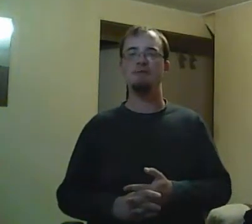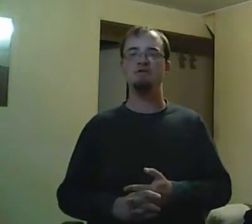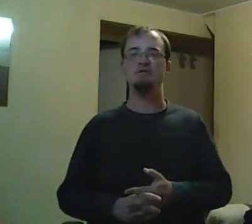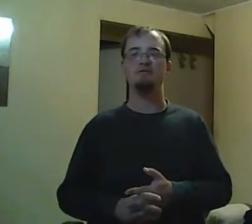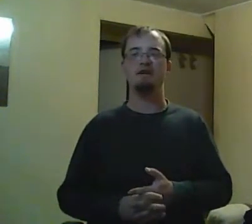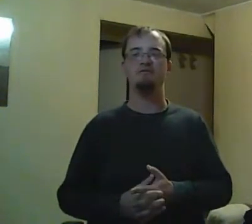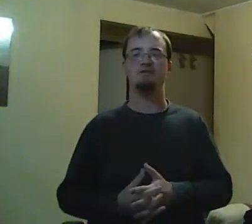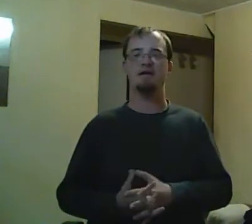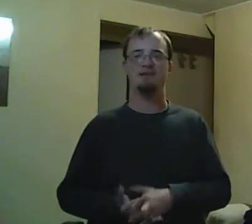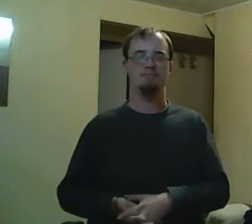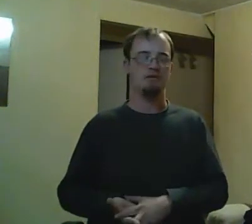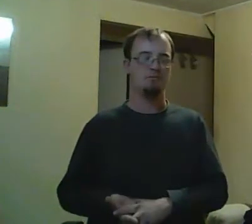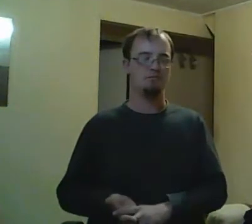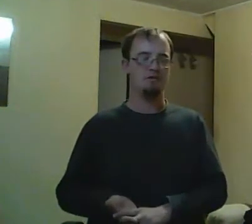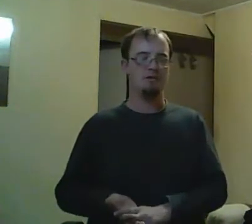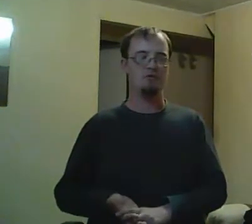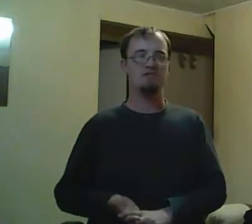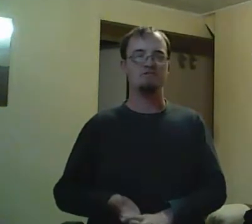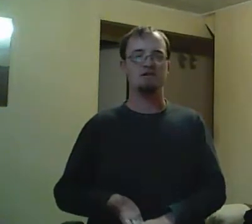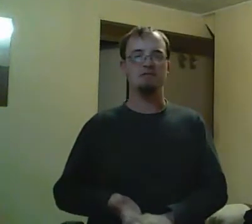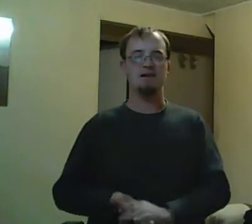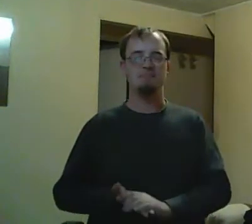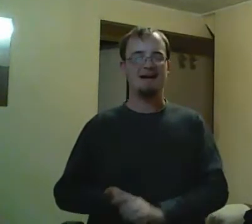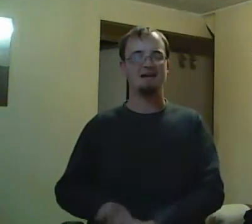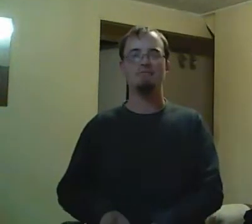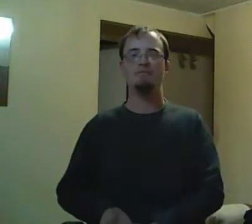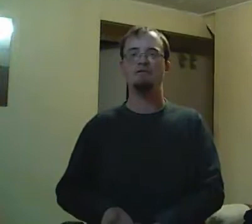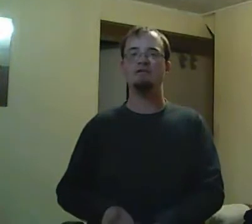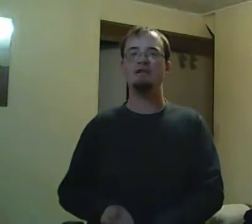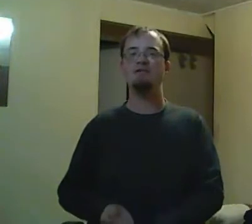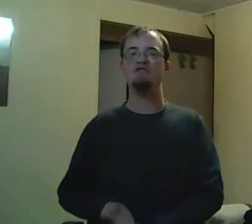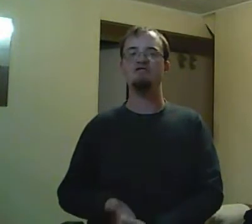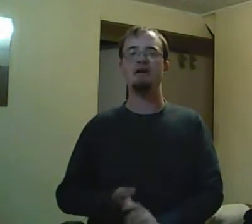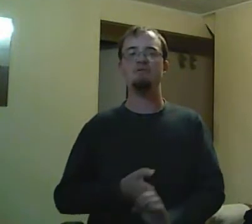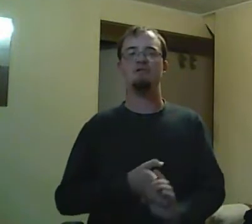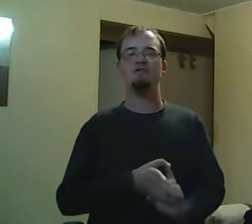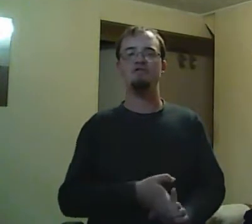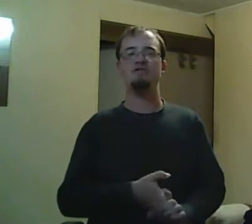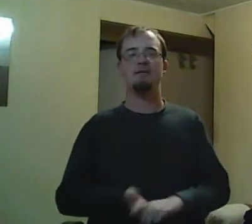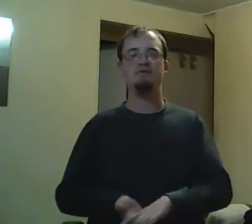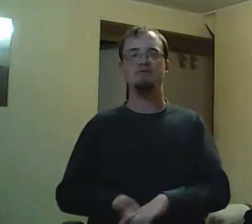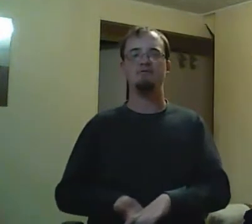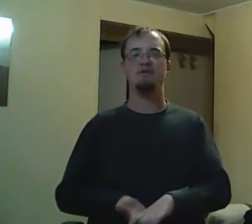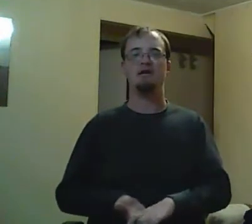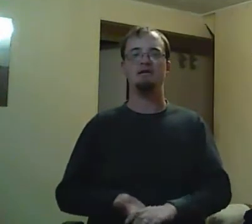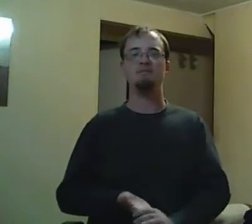Terry. And, basically, what ends up happening